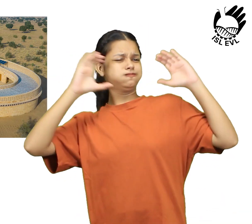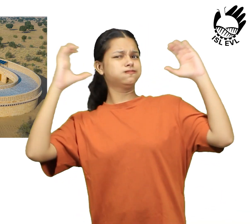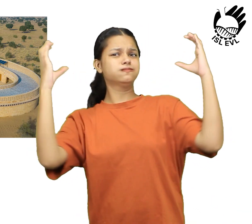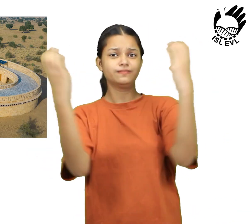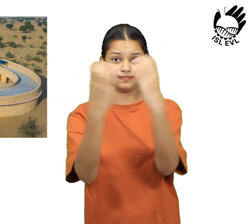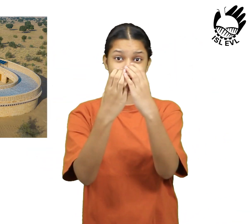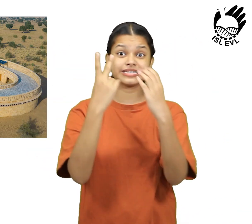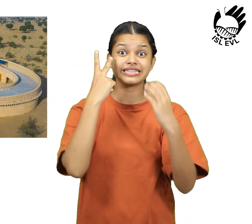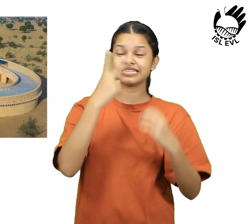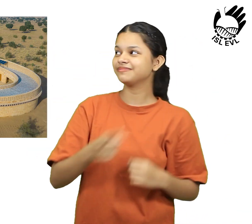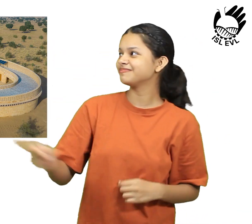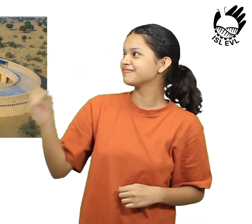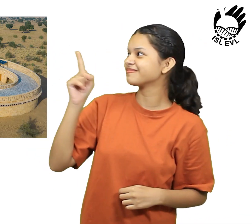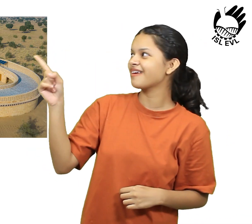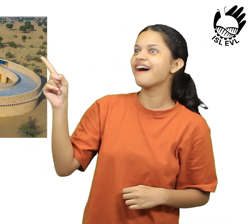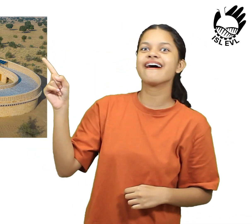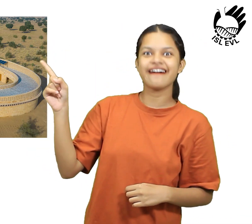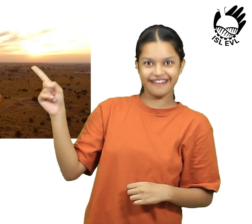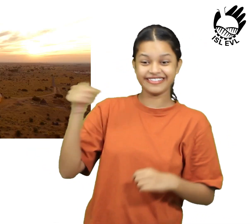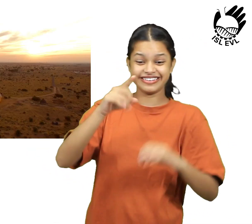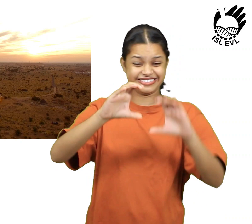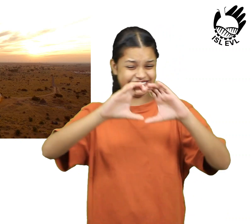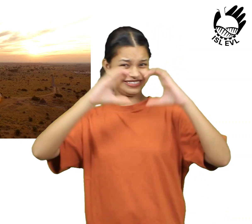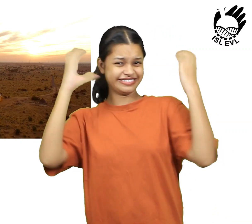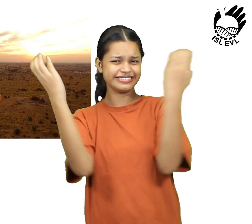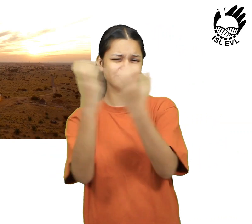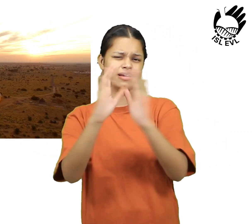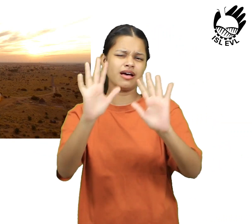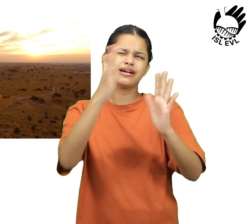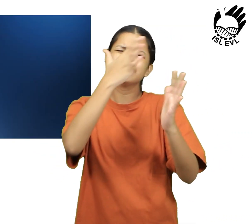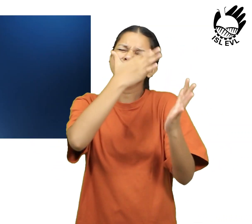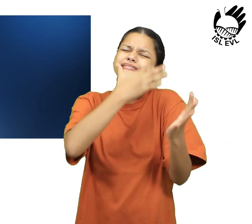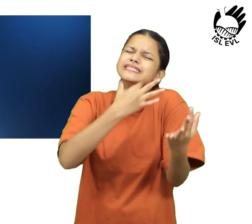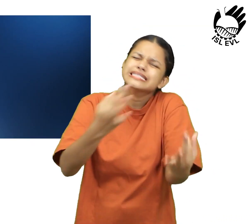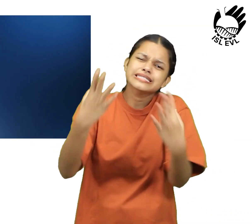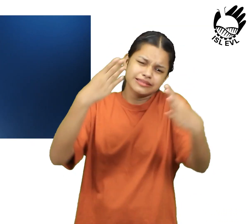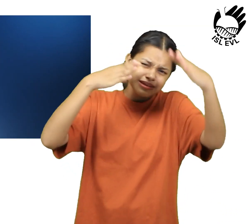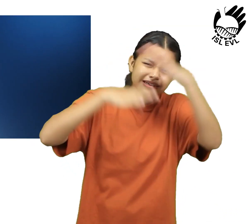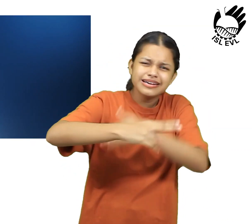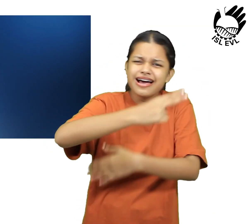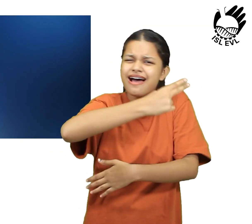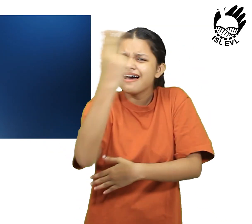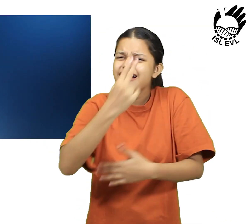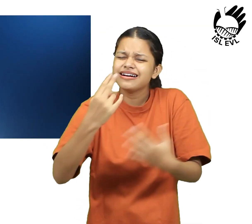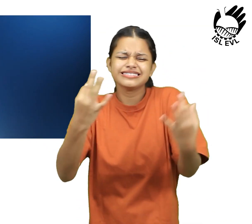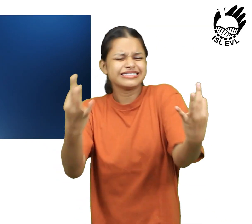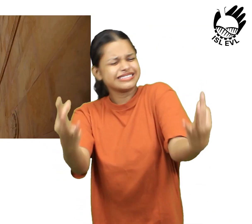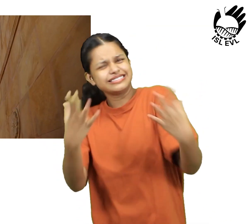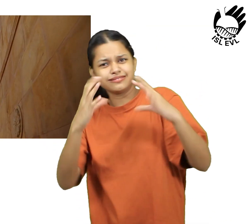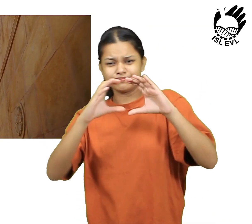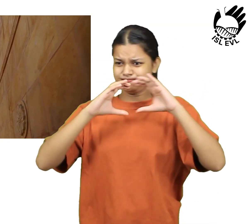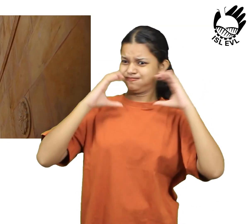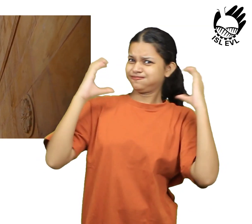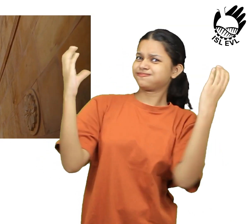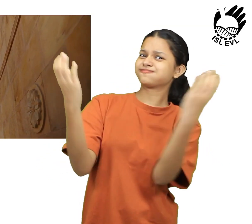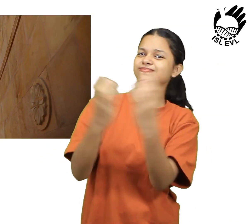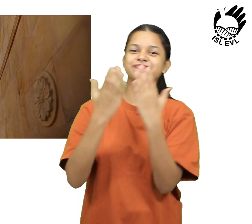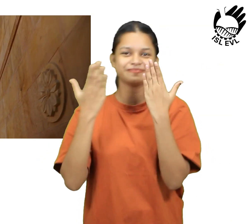natural ventilation and shading to keep its students cool. The school is located in the village of Kanoi, about 6